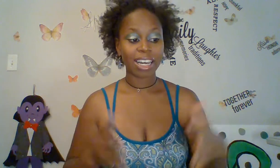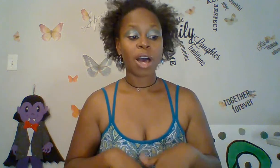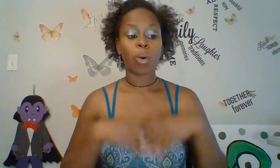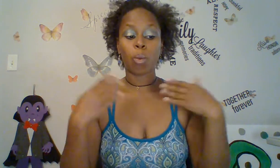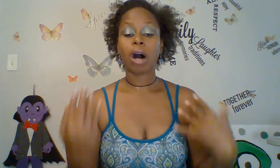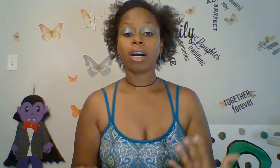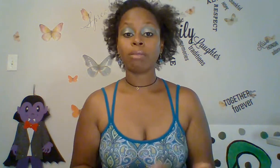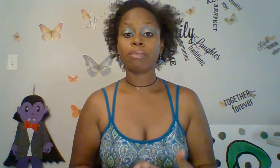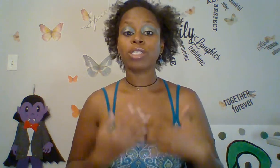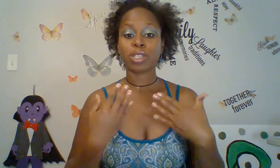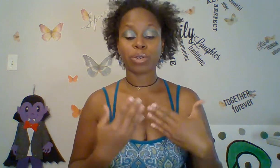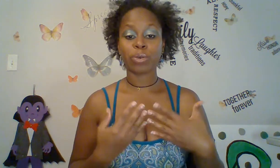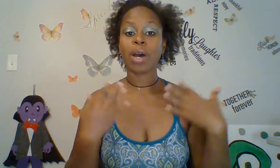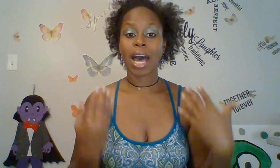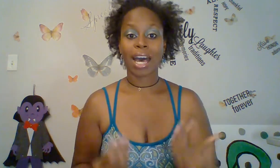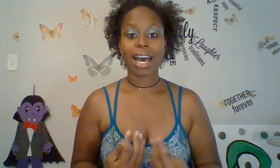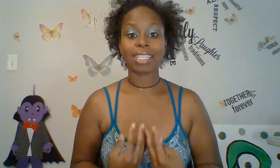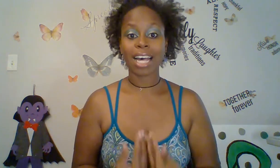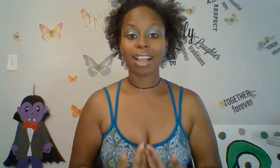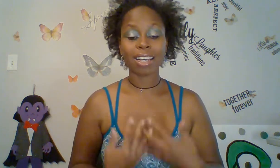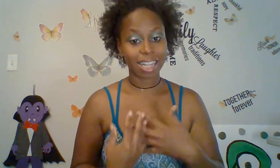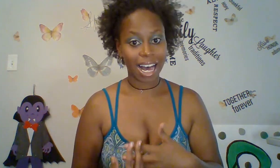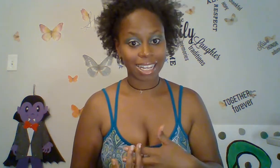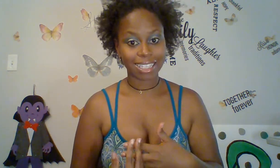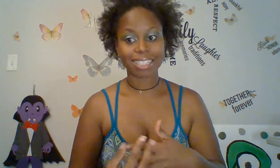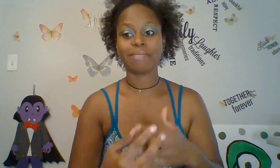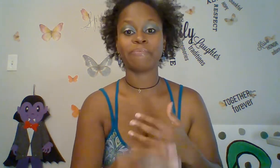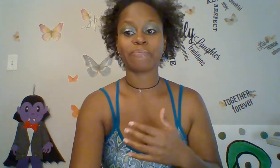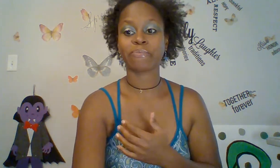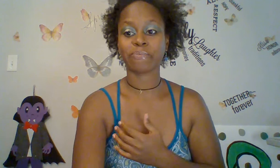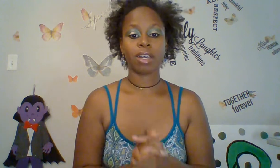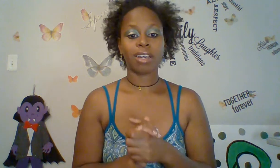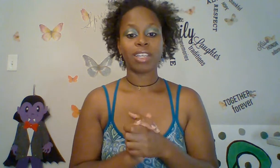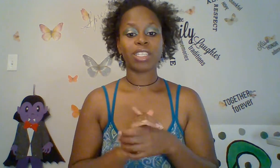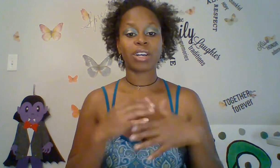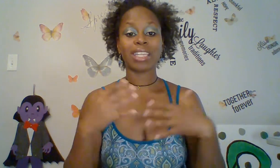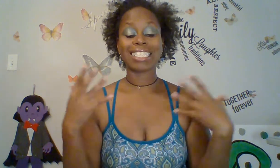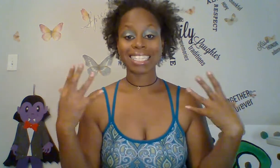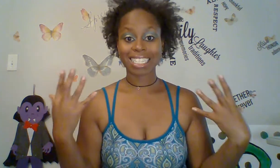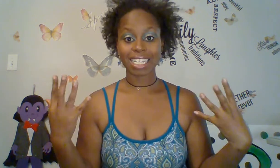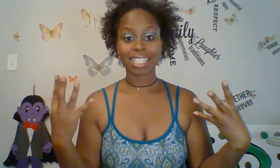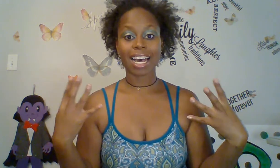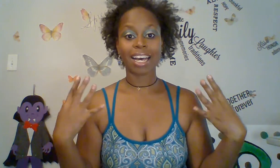Welcome to ASL class. So, this is just an